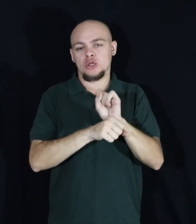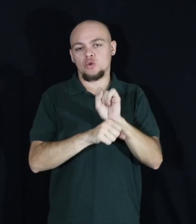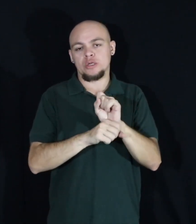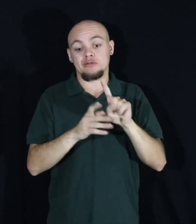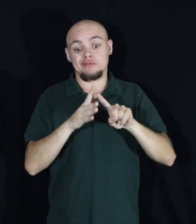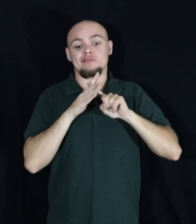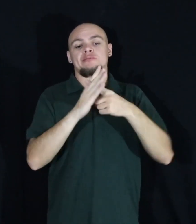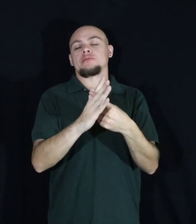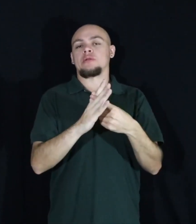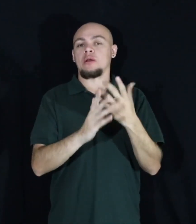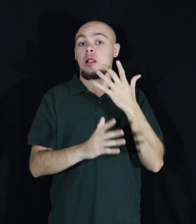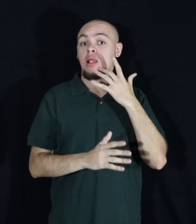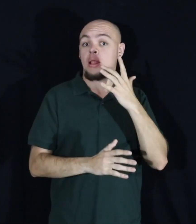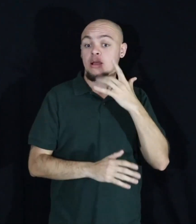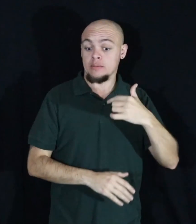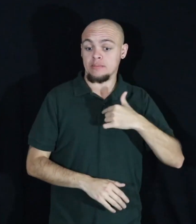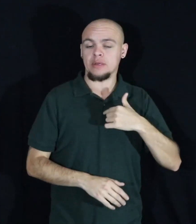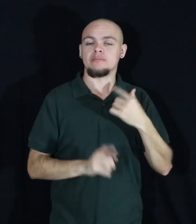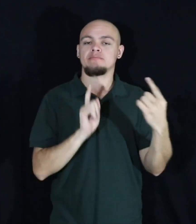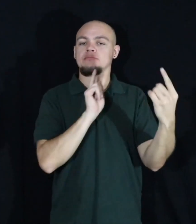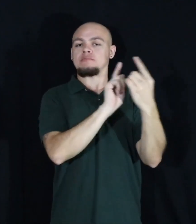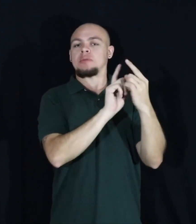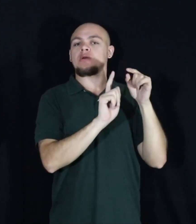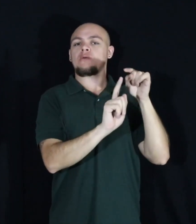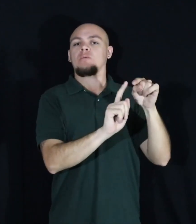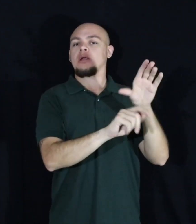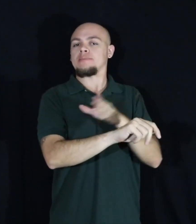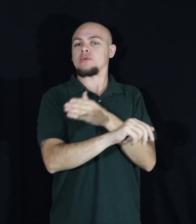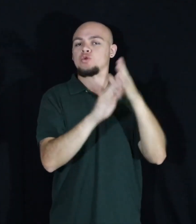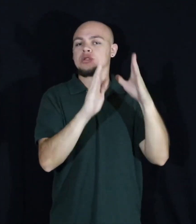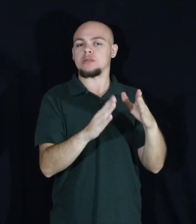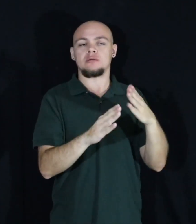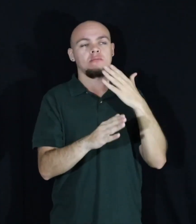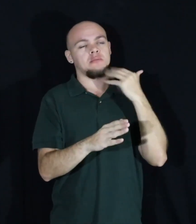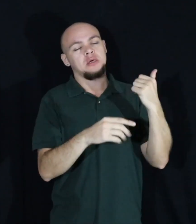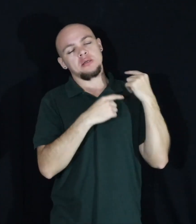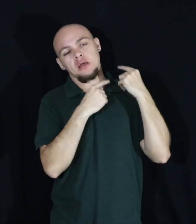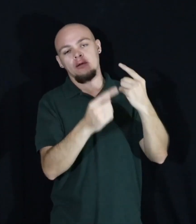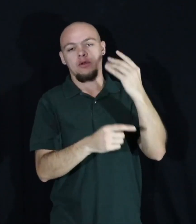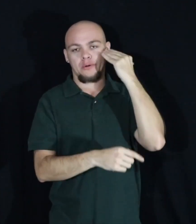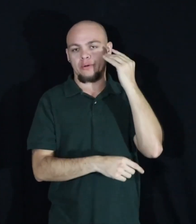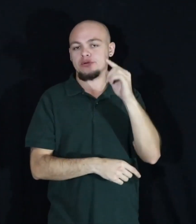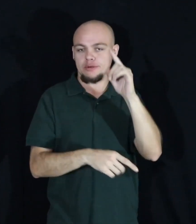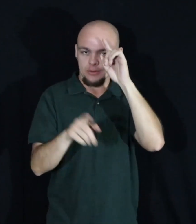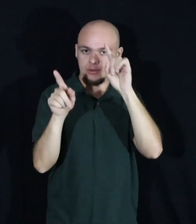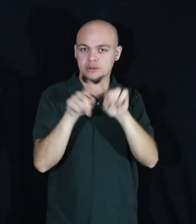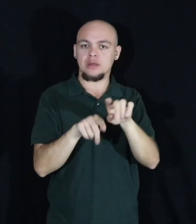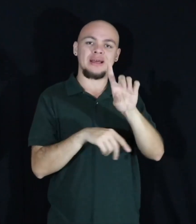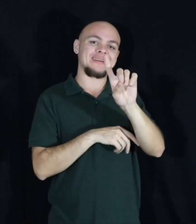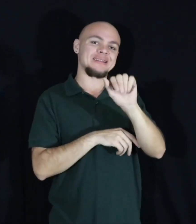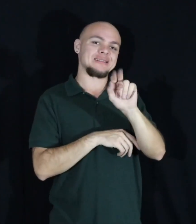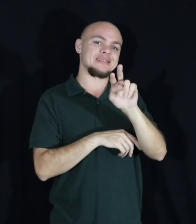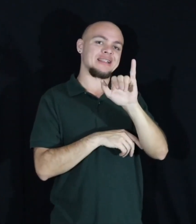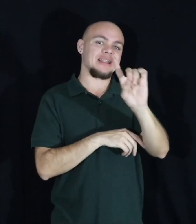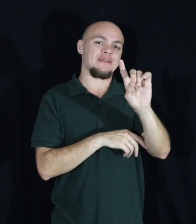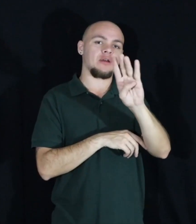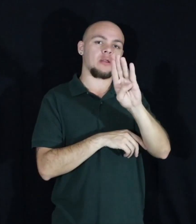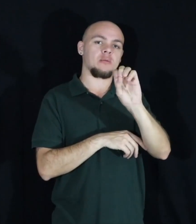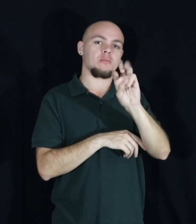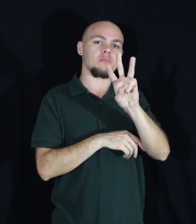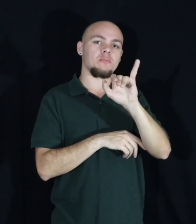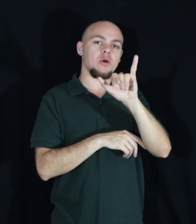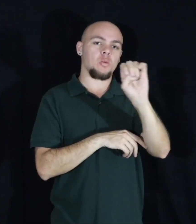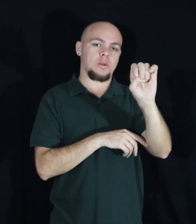I had the great good fortune of meeting one of the greatest musicians I have ever known. And I'm sure many of you agree. It was David Bowie. And David was,